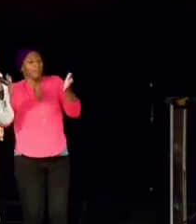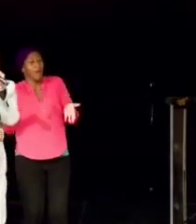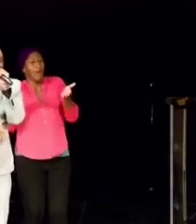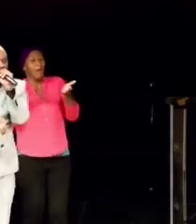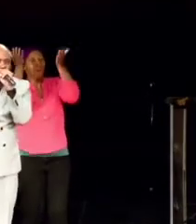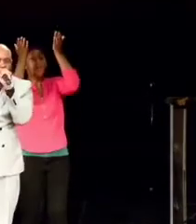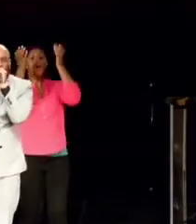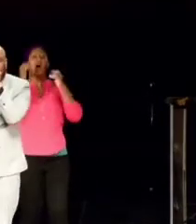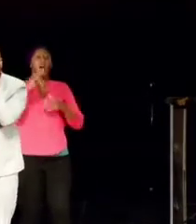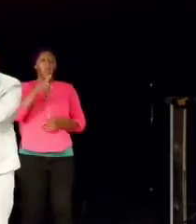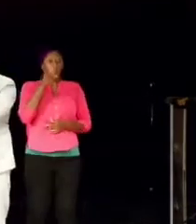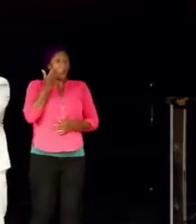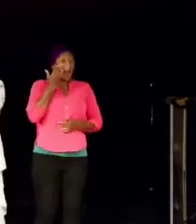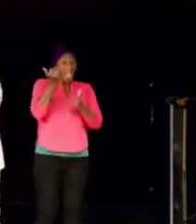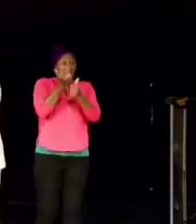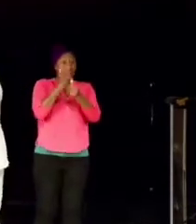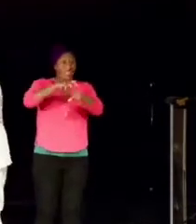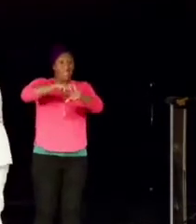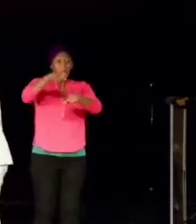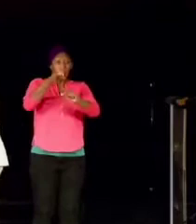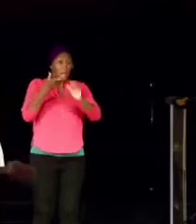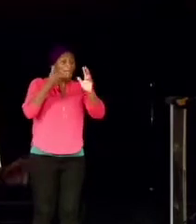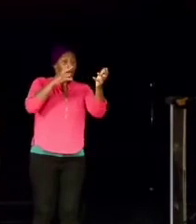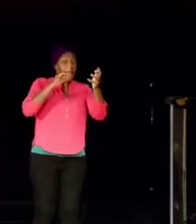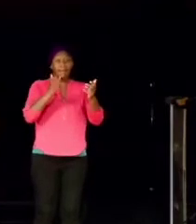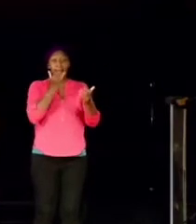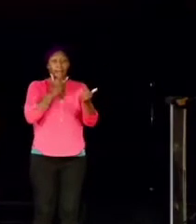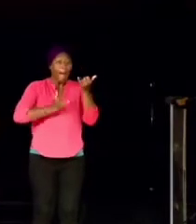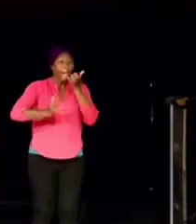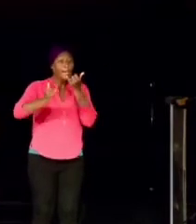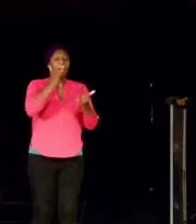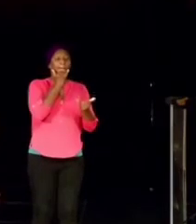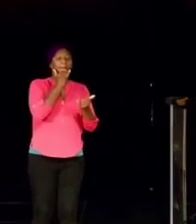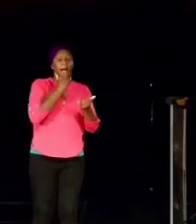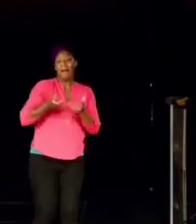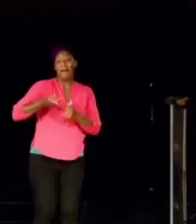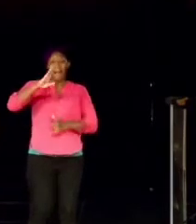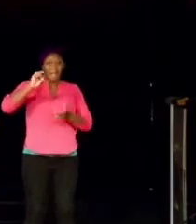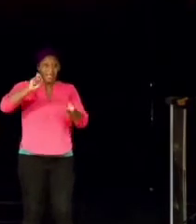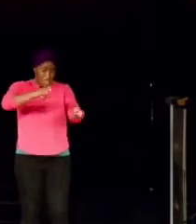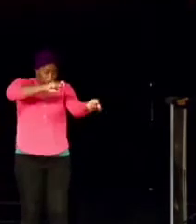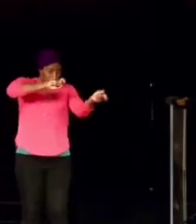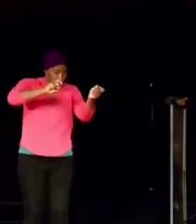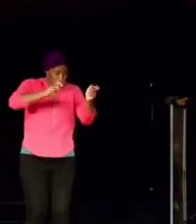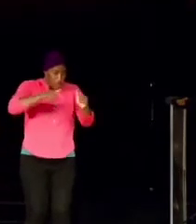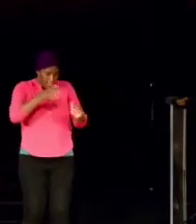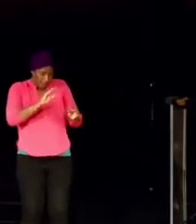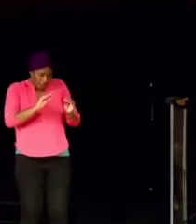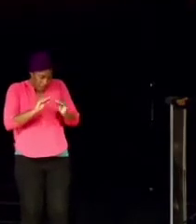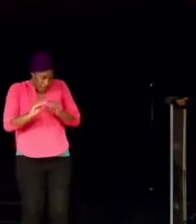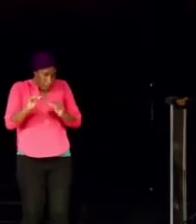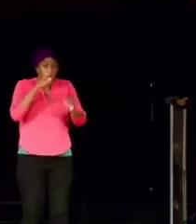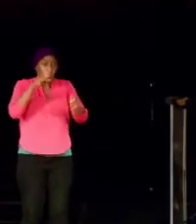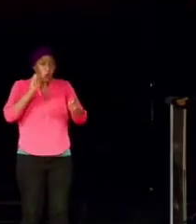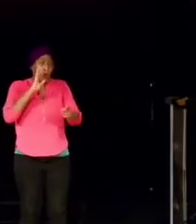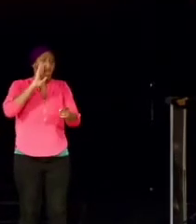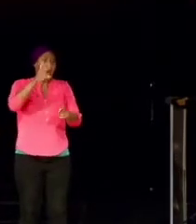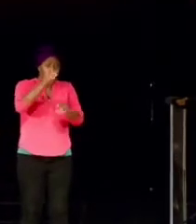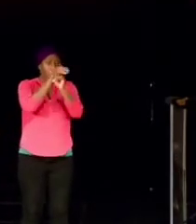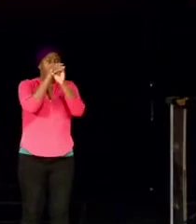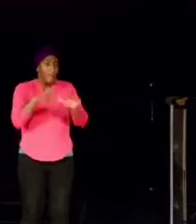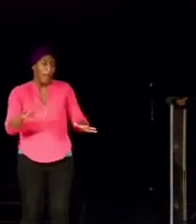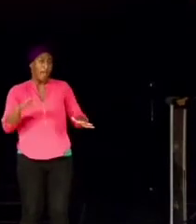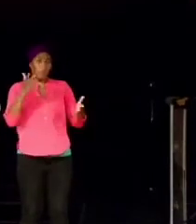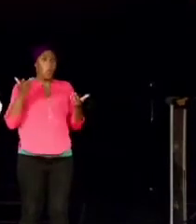but for every mess up in my life, God was able to bless up all of my mess ups. Now, this